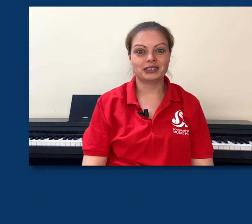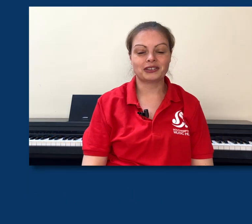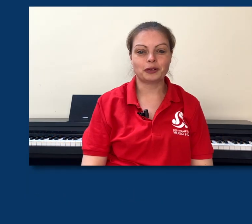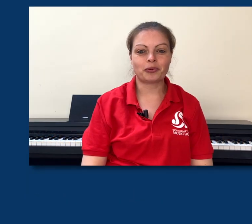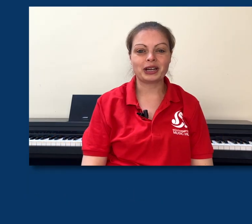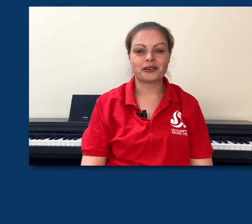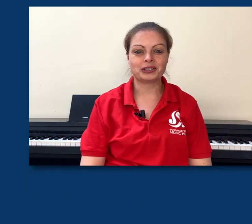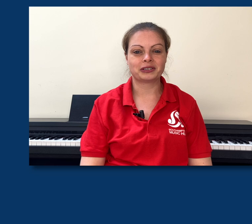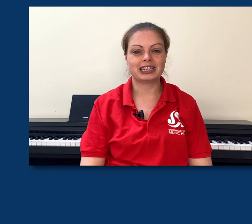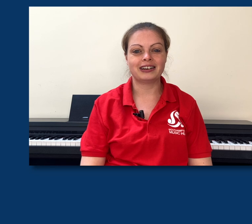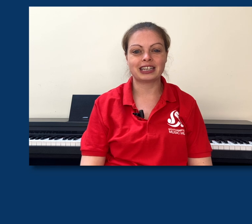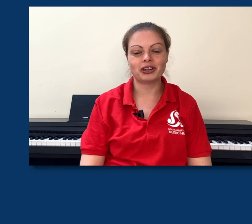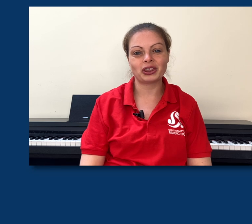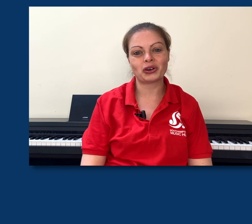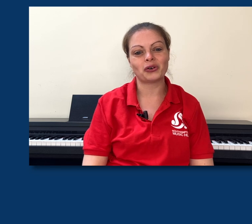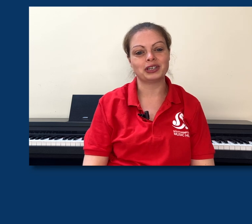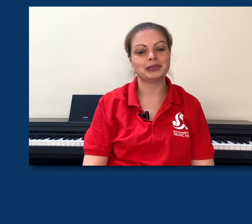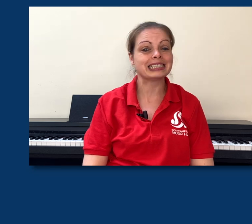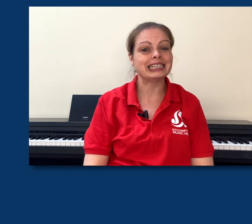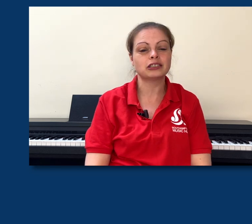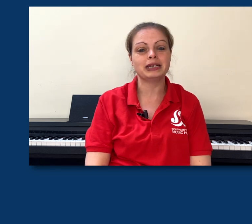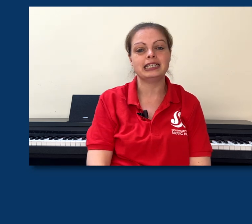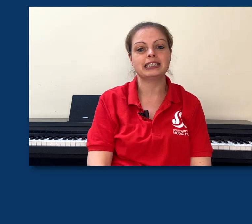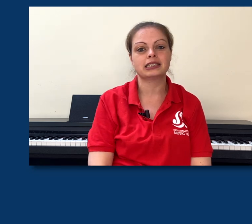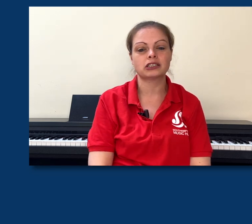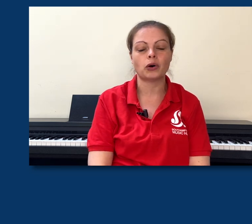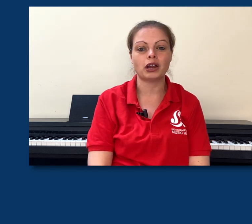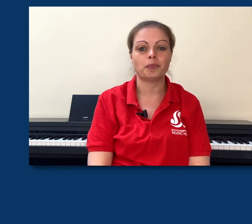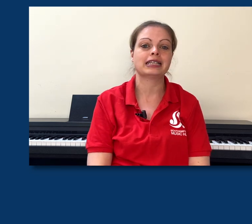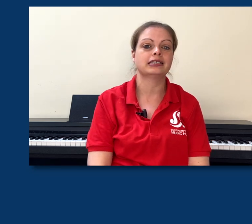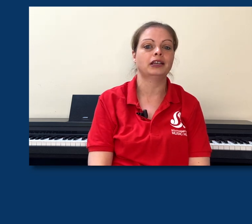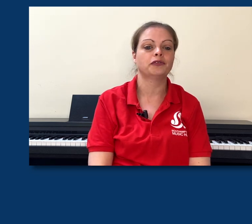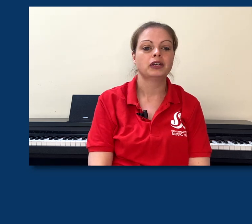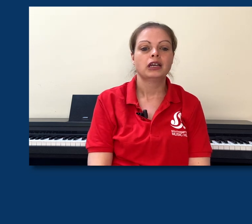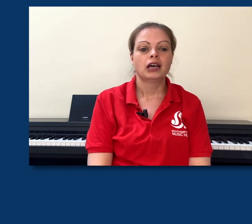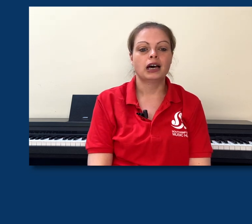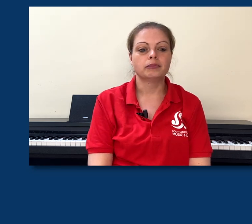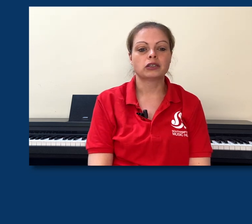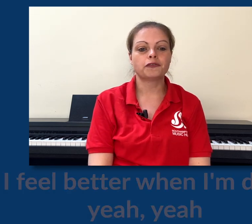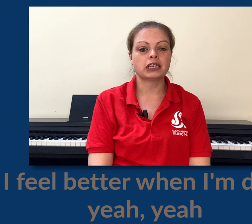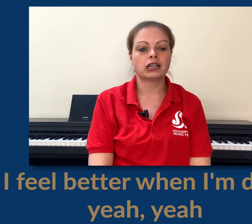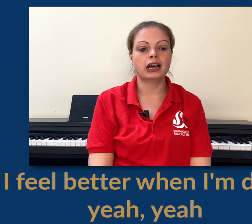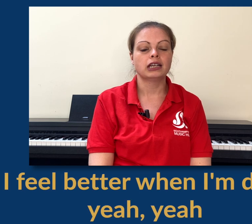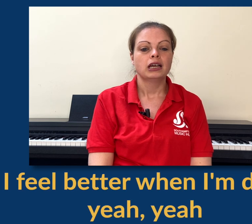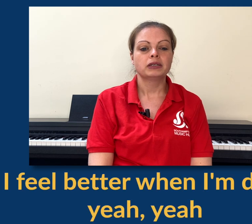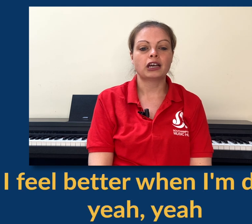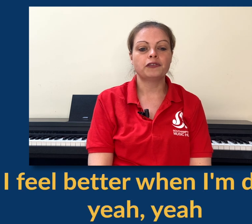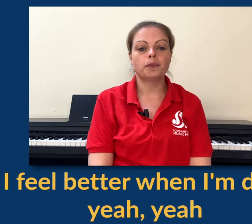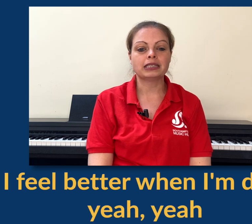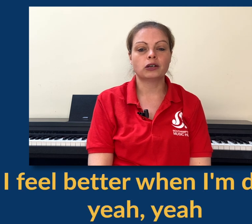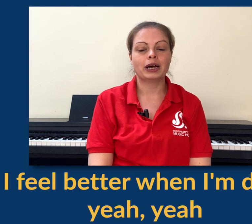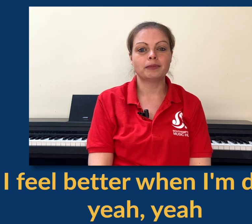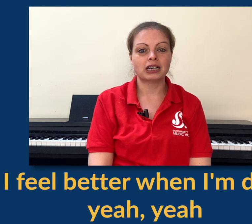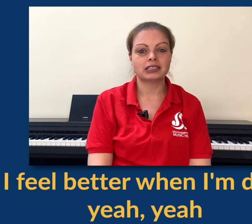Okay. So once you've got your pre-chorus sorted out, let's have a look at the chorus, which is a little bit easier because it's quite repetitive. So the first line, but